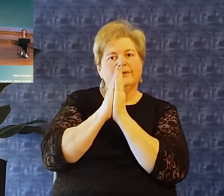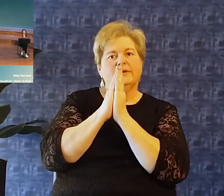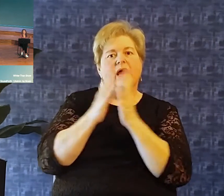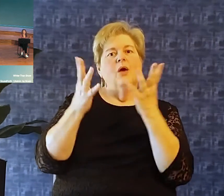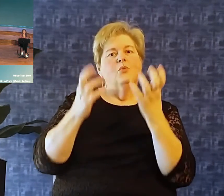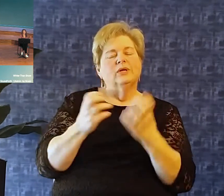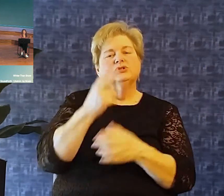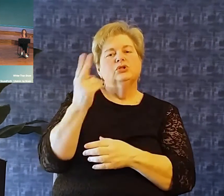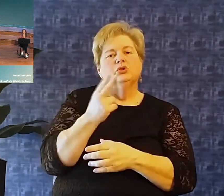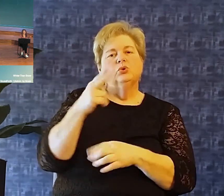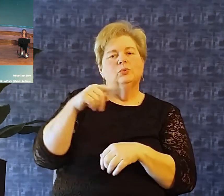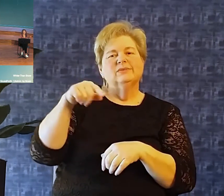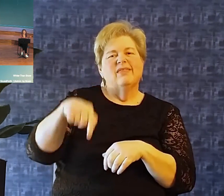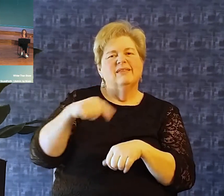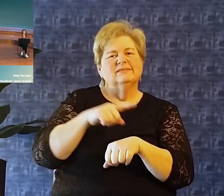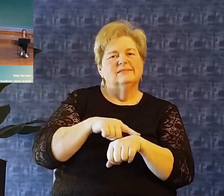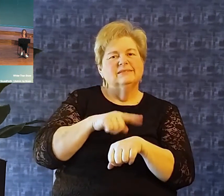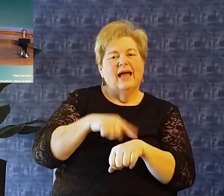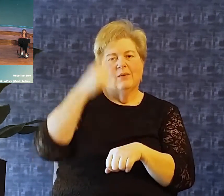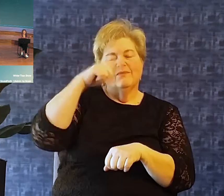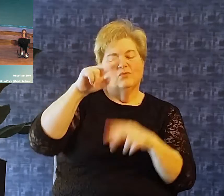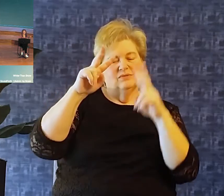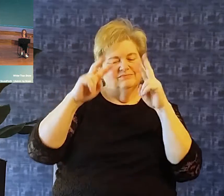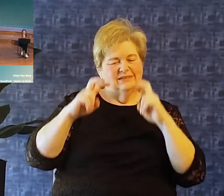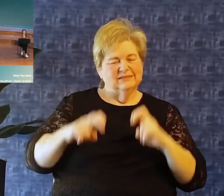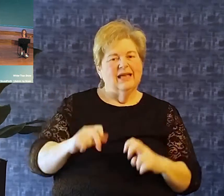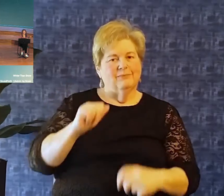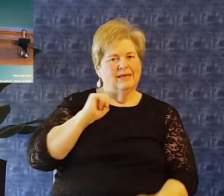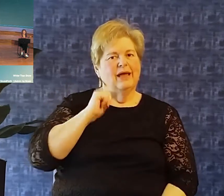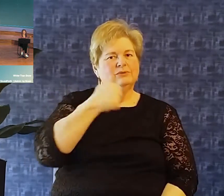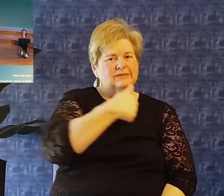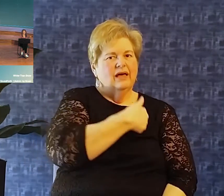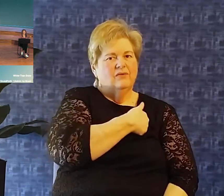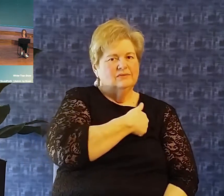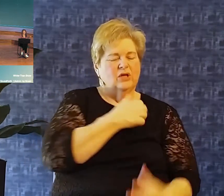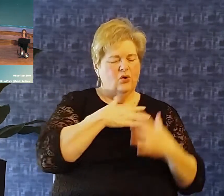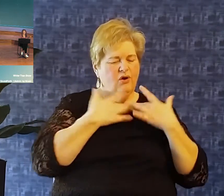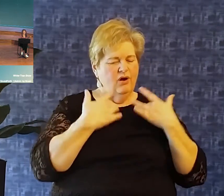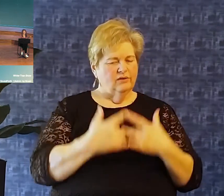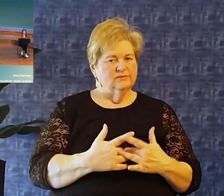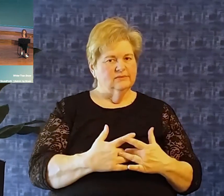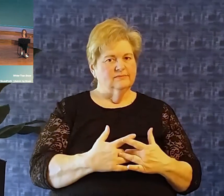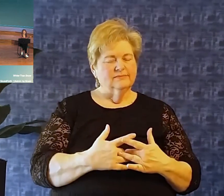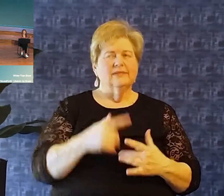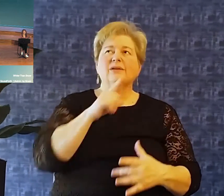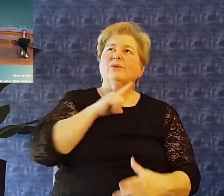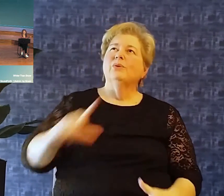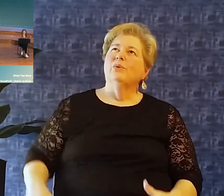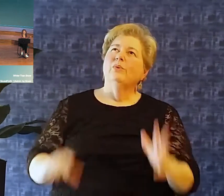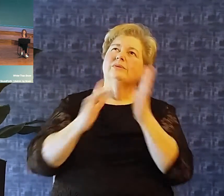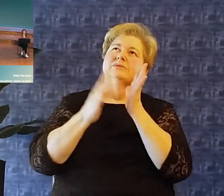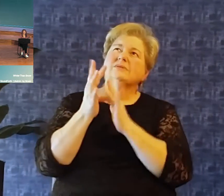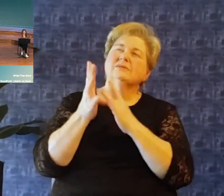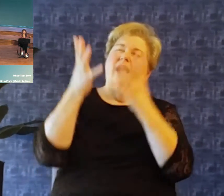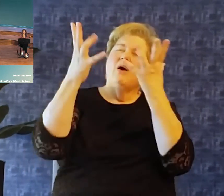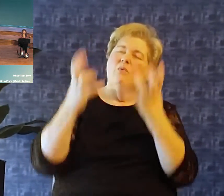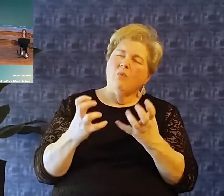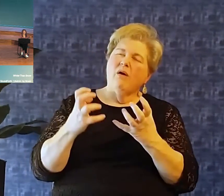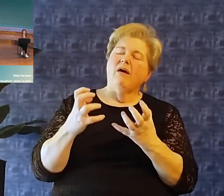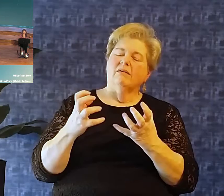I'd like us to use this time for self-examination in our, in our lives and in our hearts. Lord Jesus, I long to be perfectly whole.